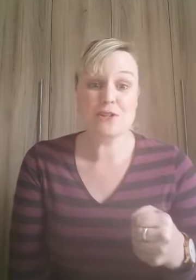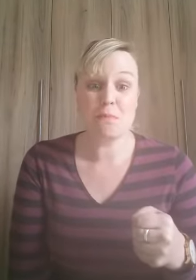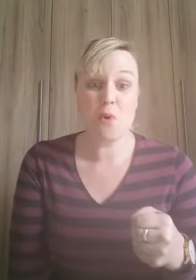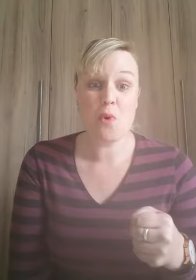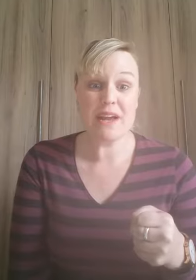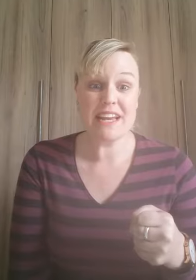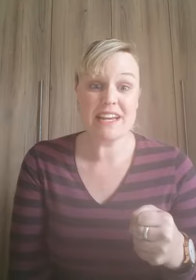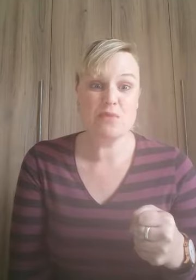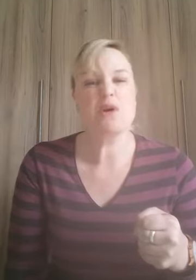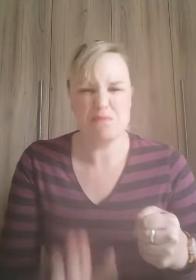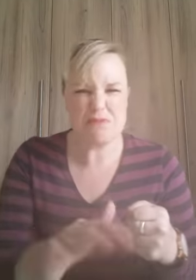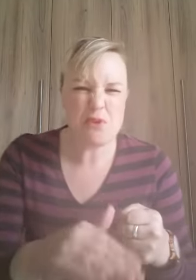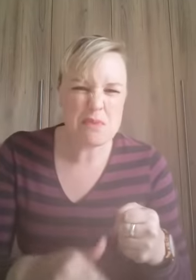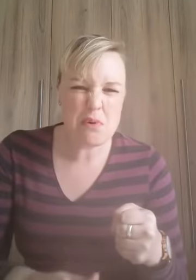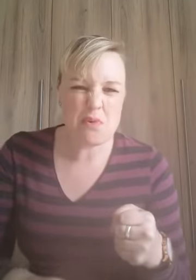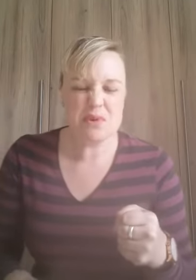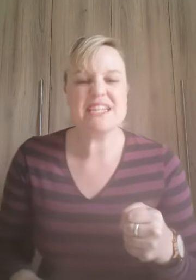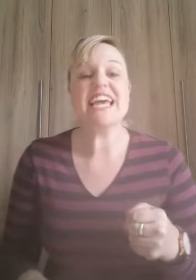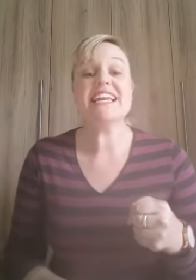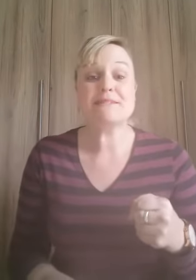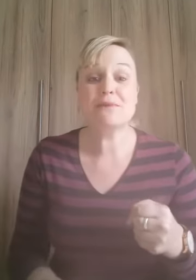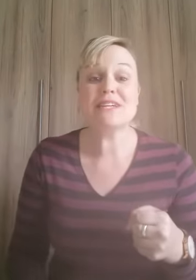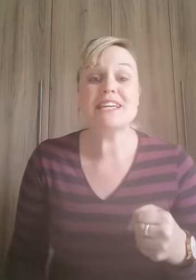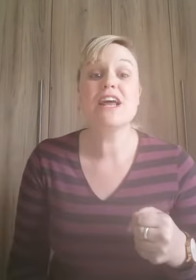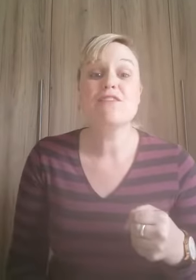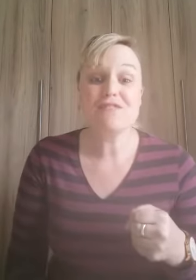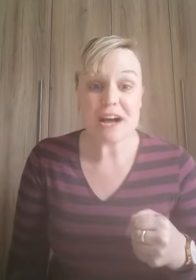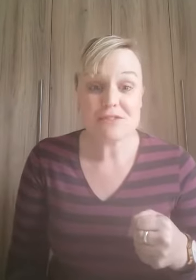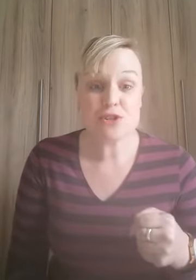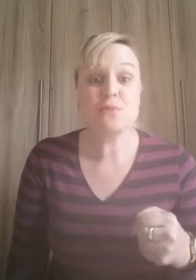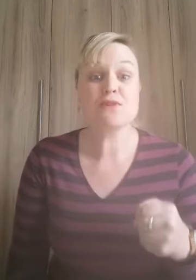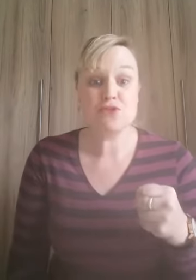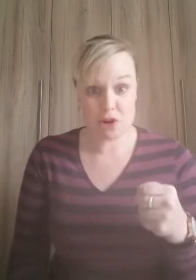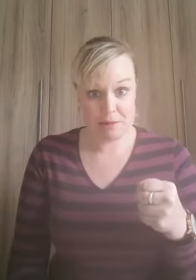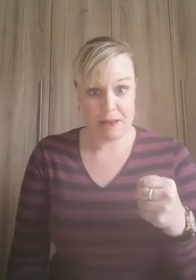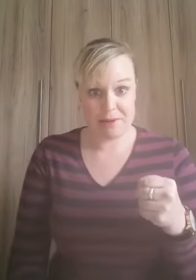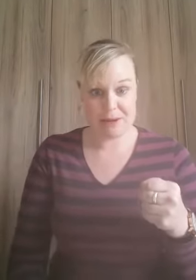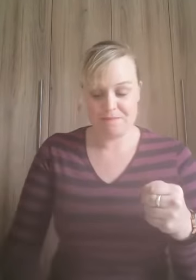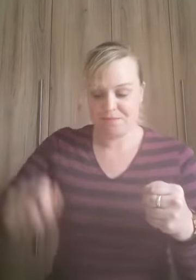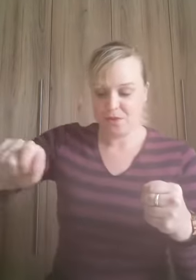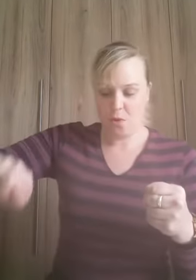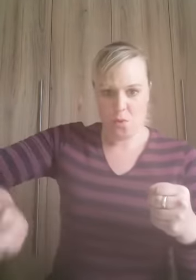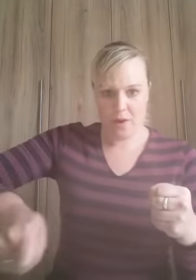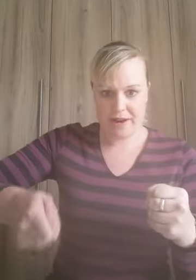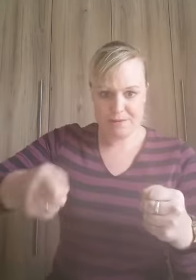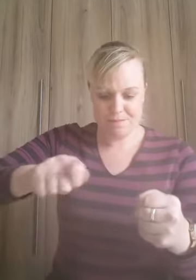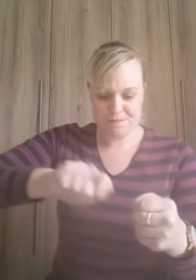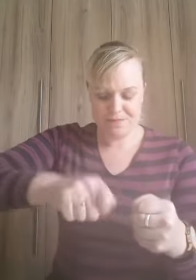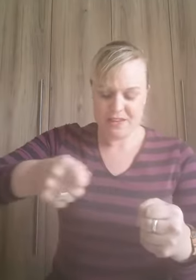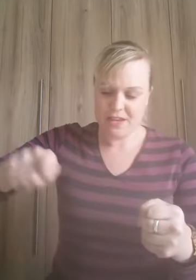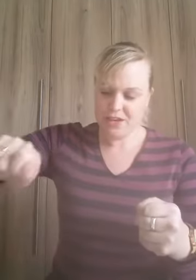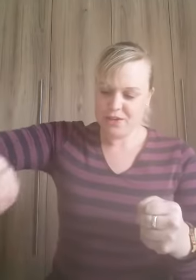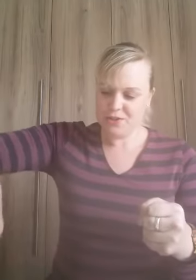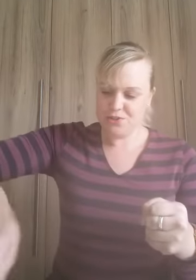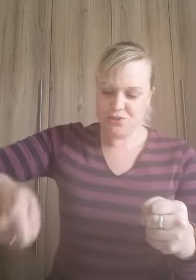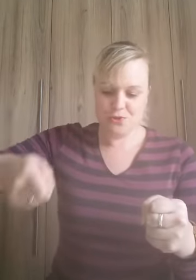going to pour in well before we pour water in let's put in five scoops of chocolate powder one two